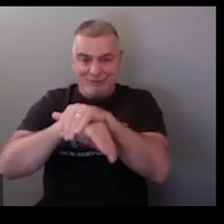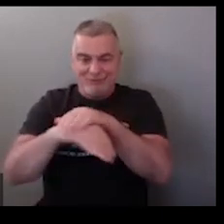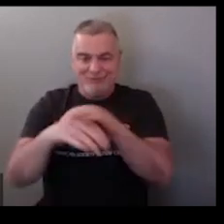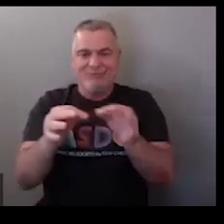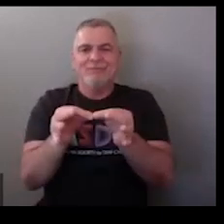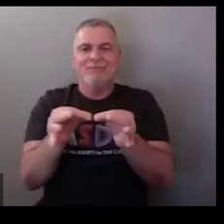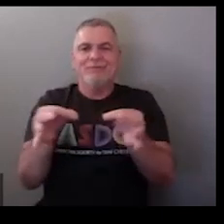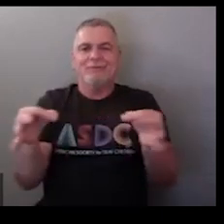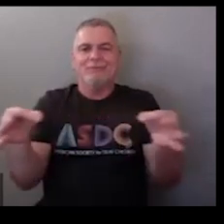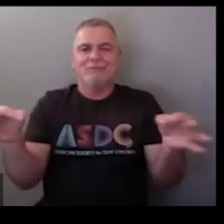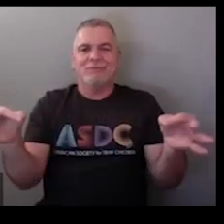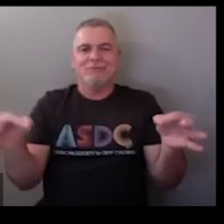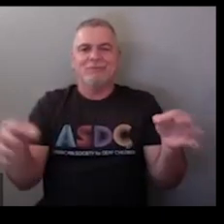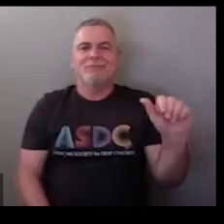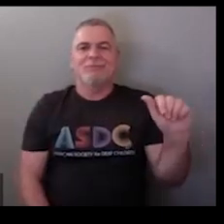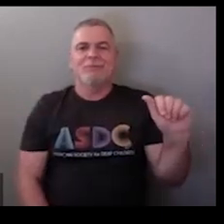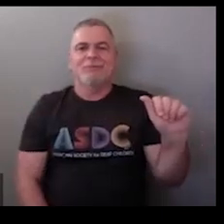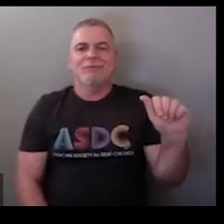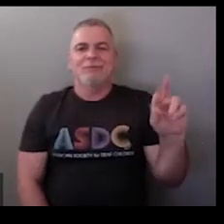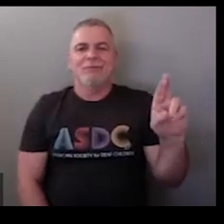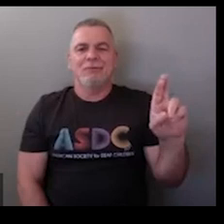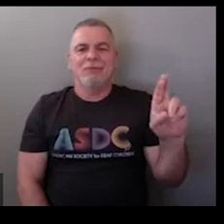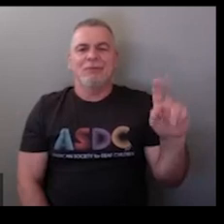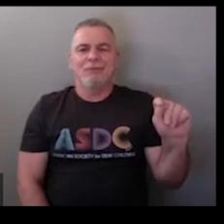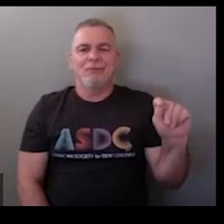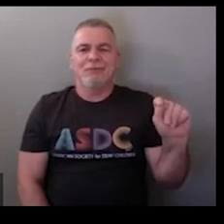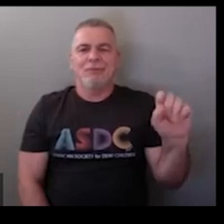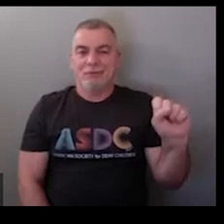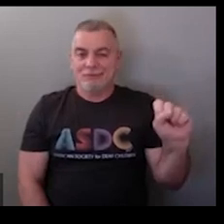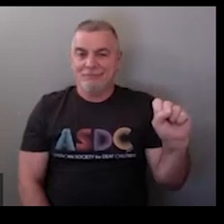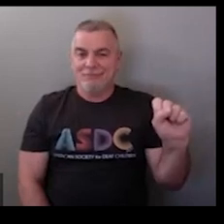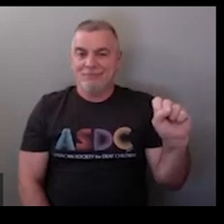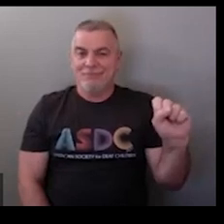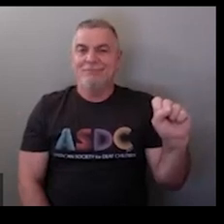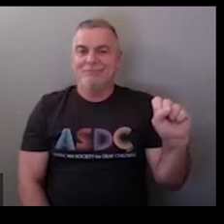and then we have english language arts